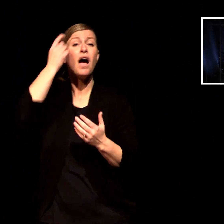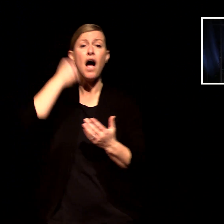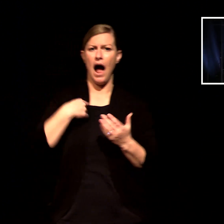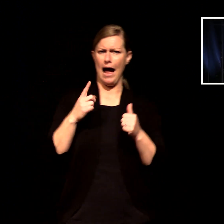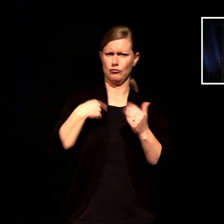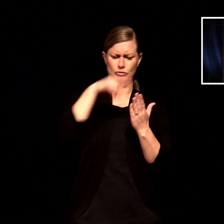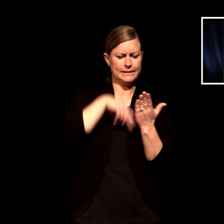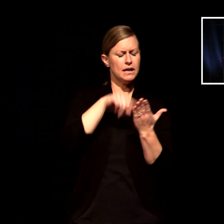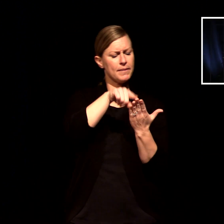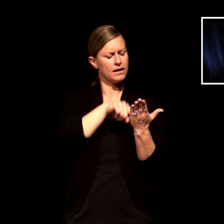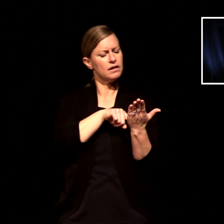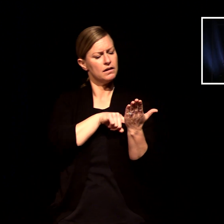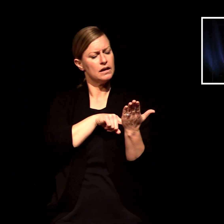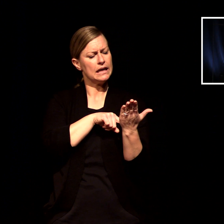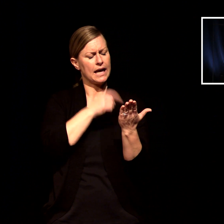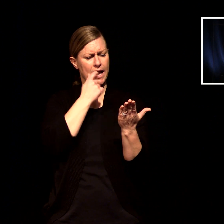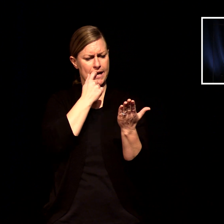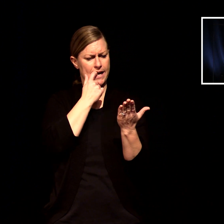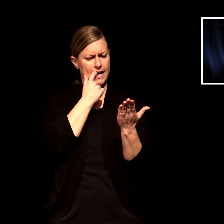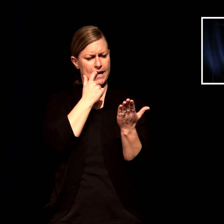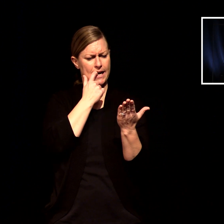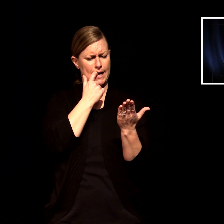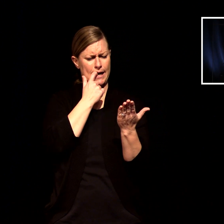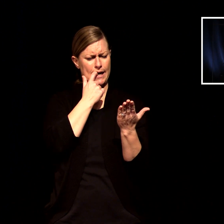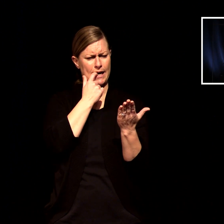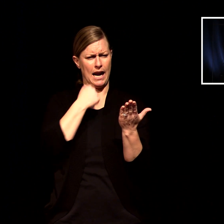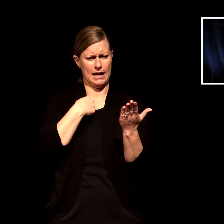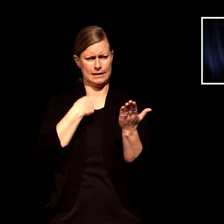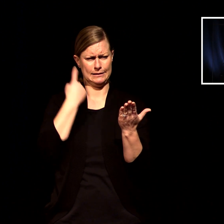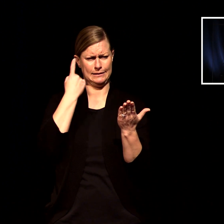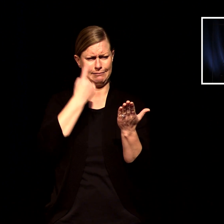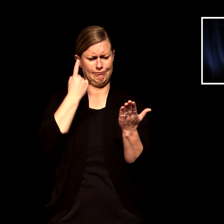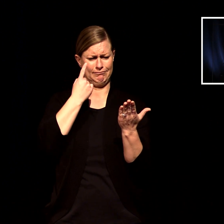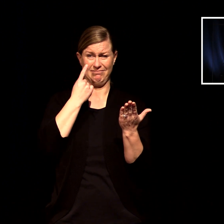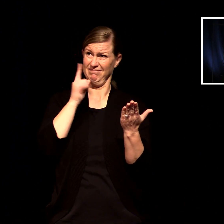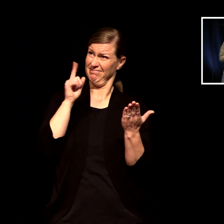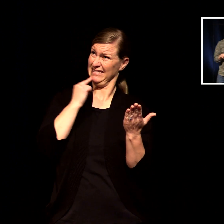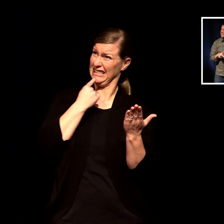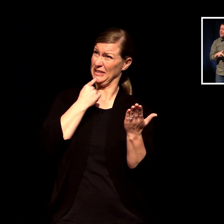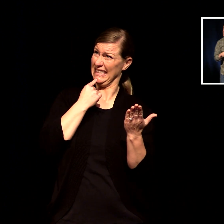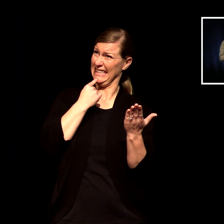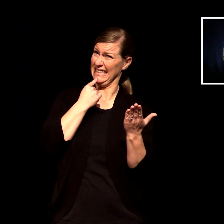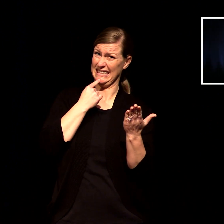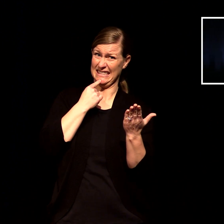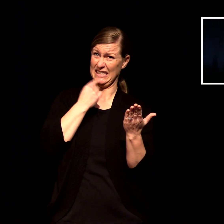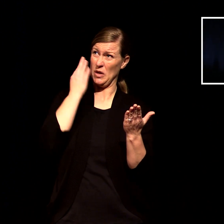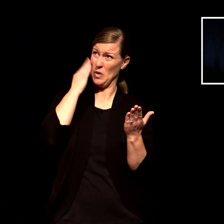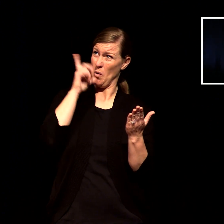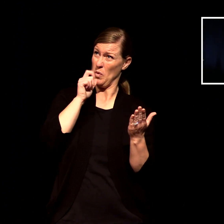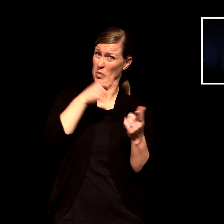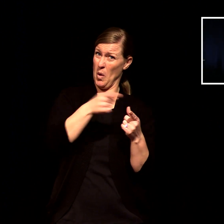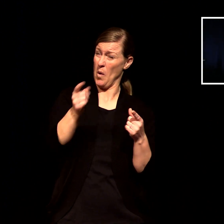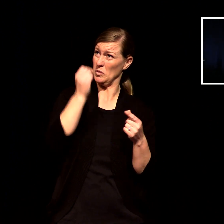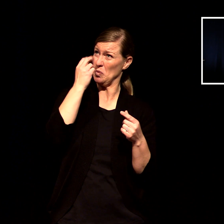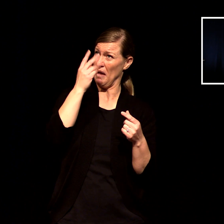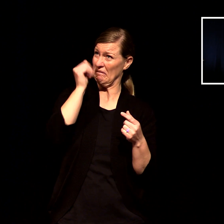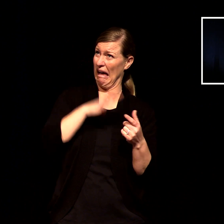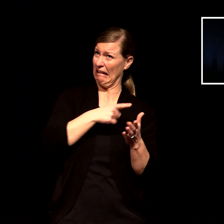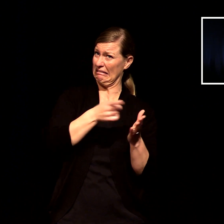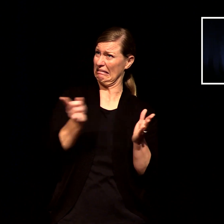seriously god these guys you're trusting the future